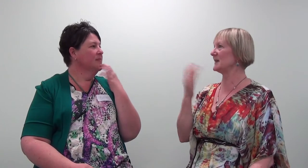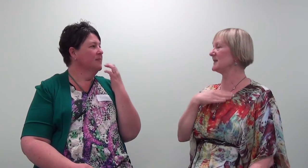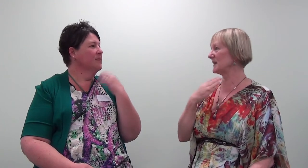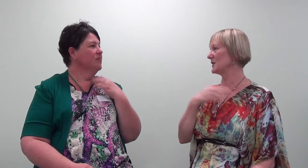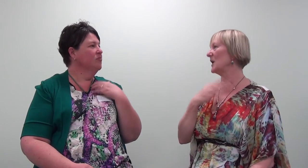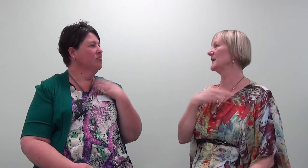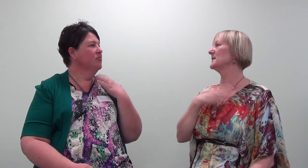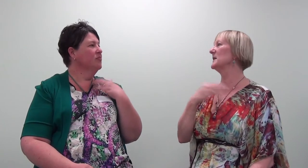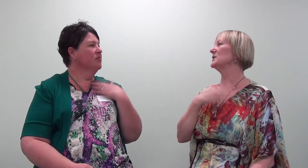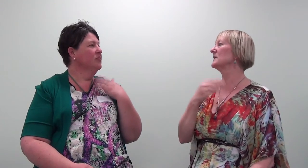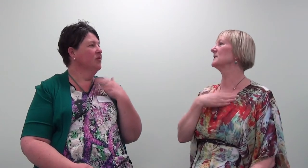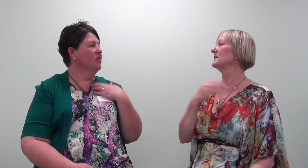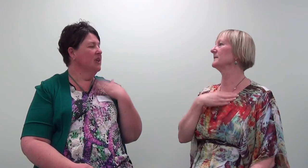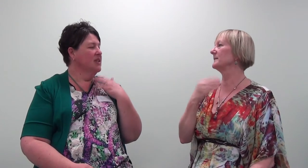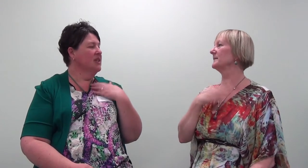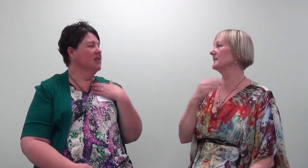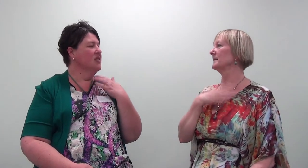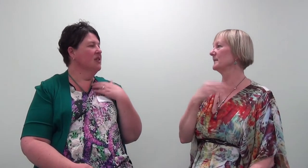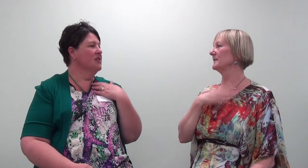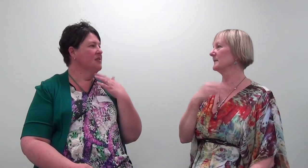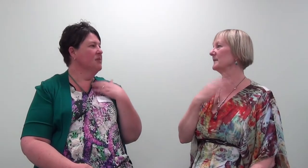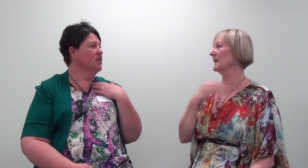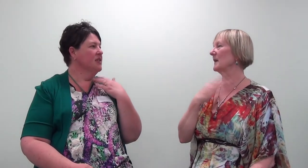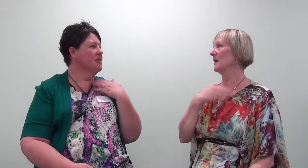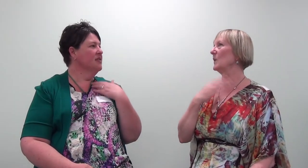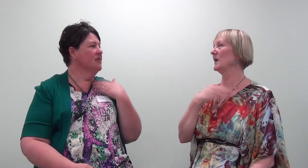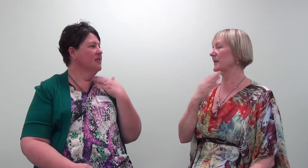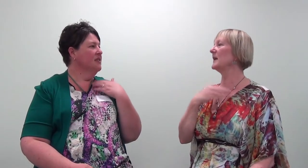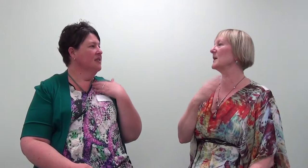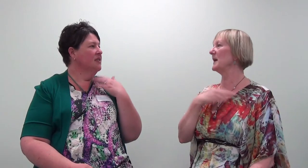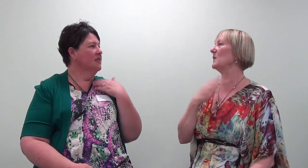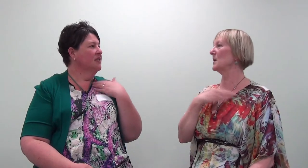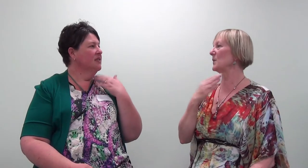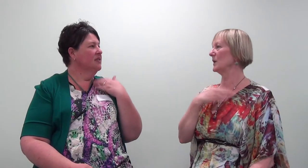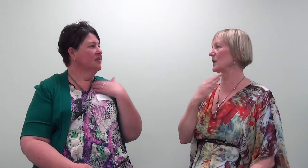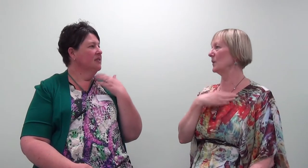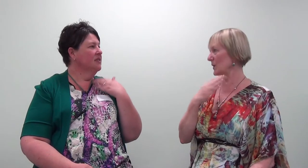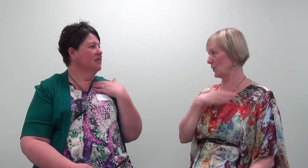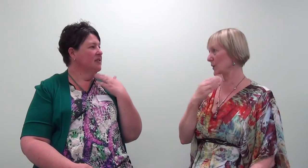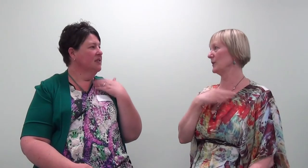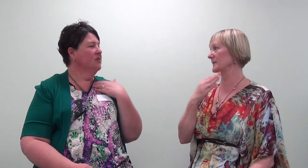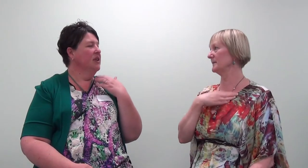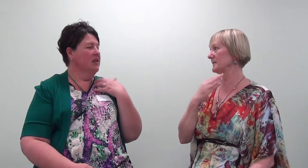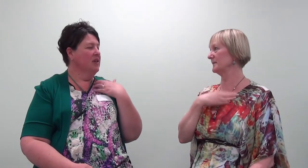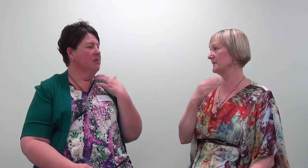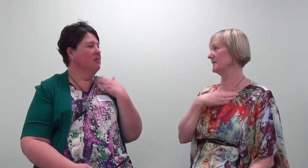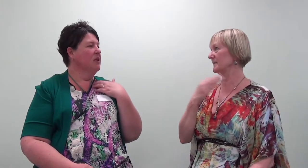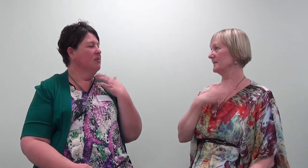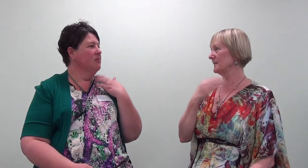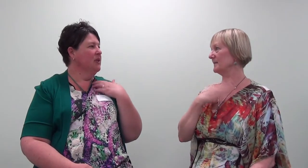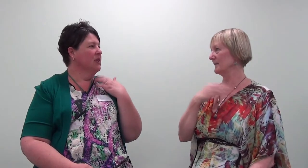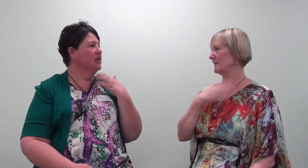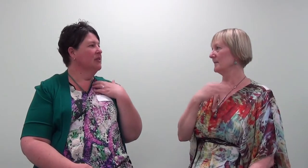Releasing the tightness in my chest. Releasing the tightness in my chest. When I think about what I want to work on. When I think about what I want to work on.